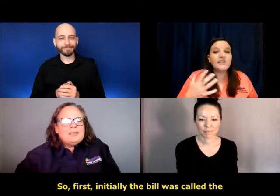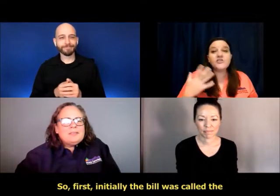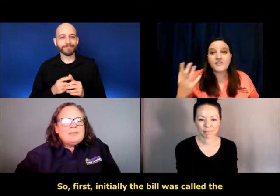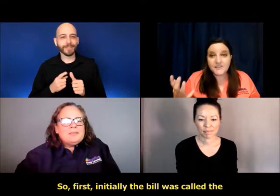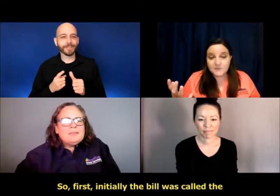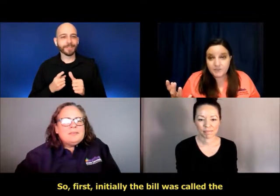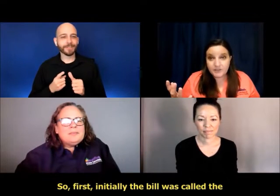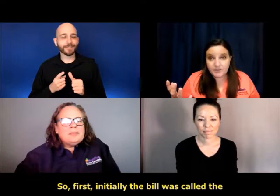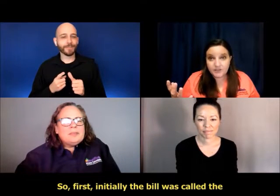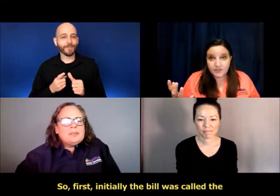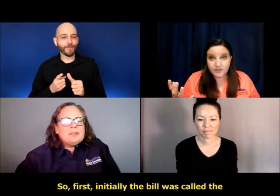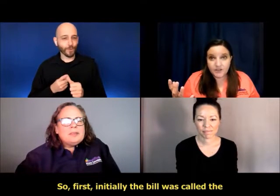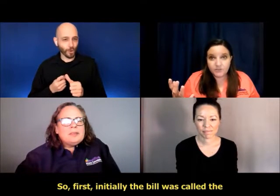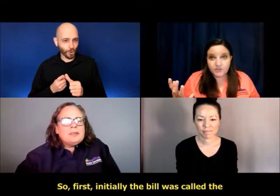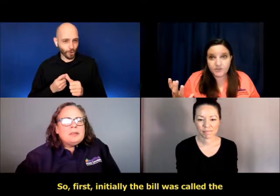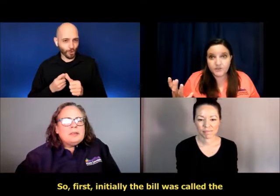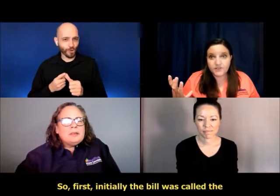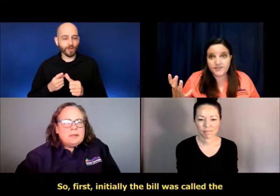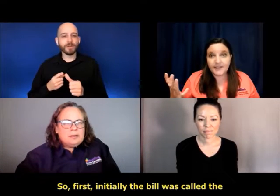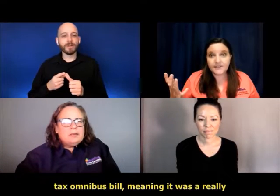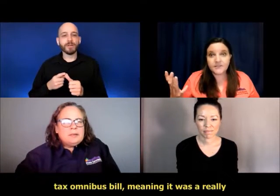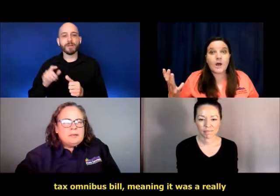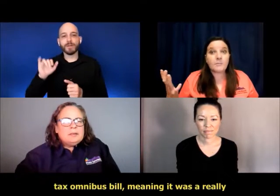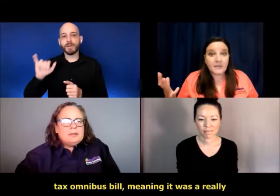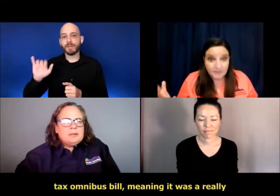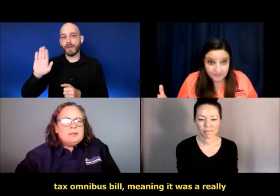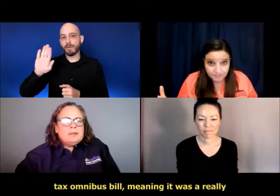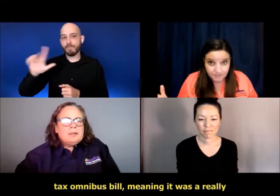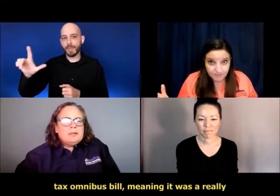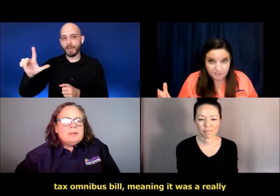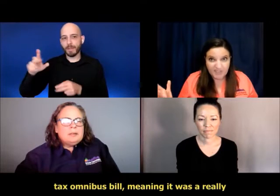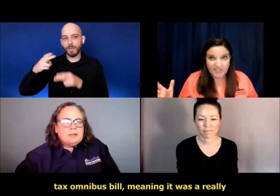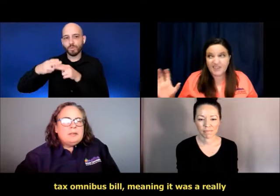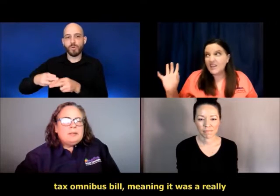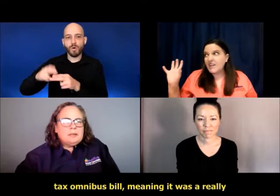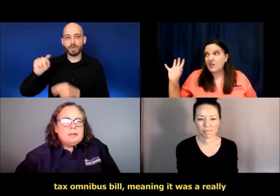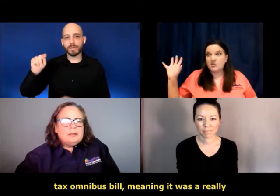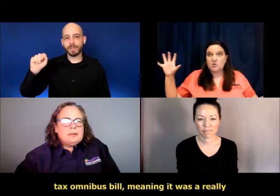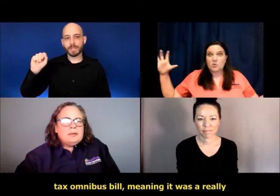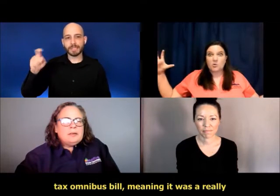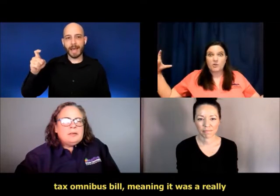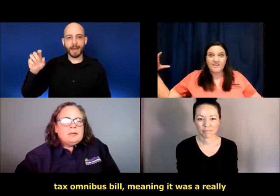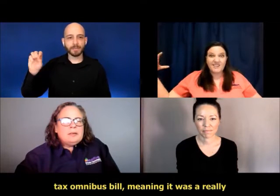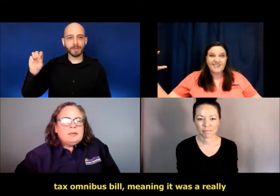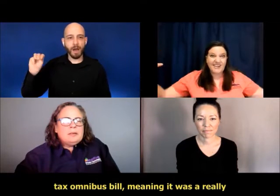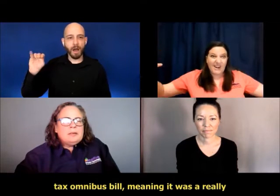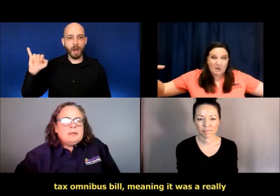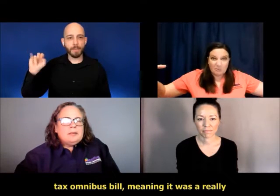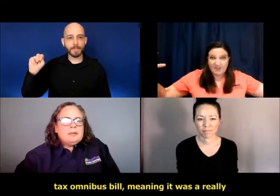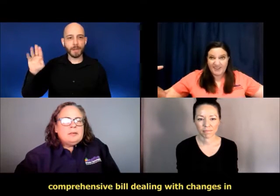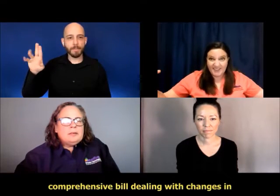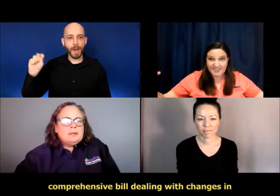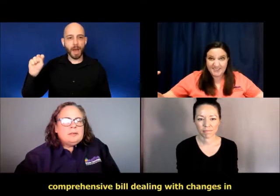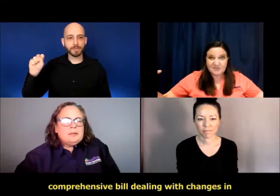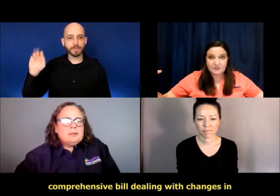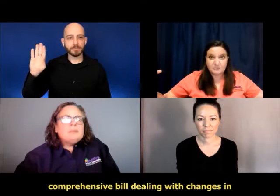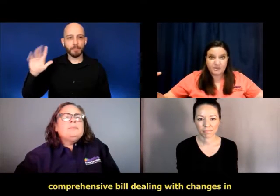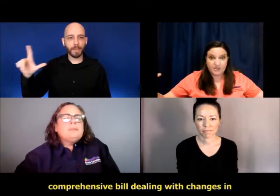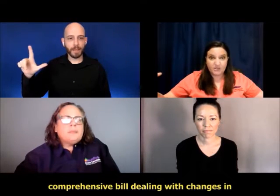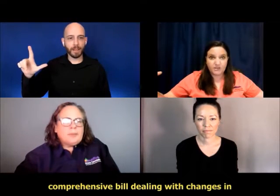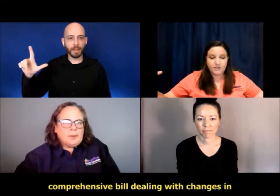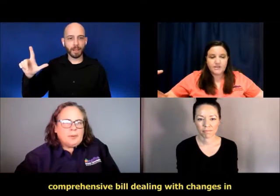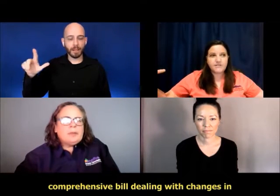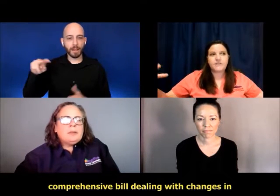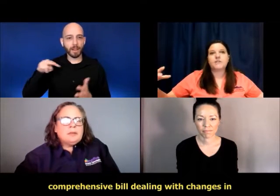initially the bill, um, was called the tax omnibus bill, meaning it was a really comprehensive